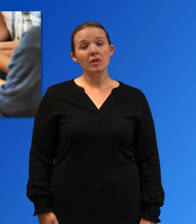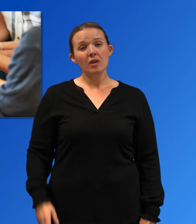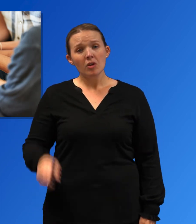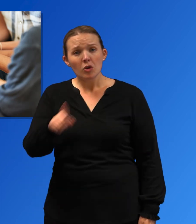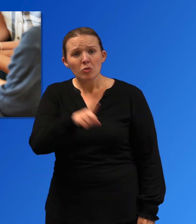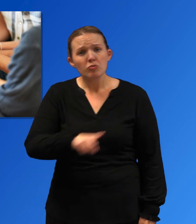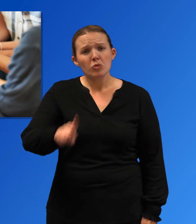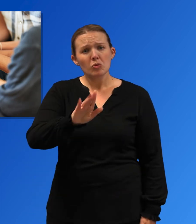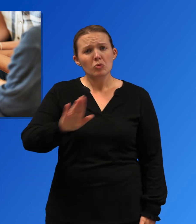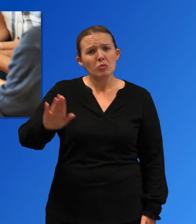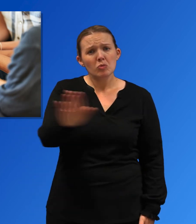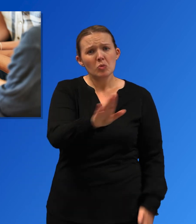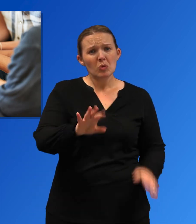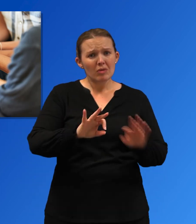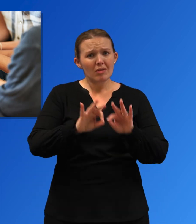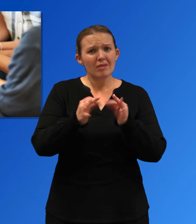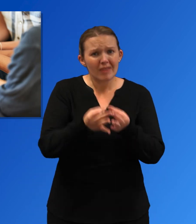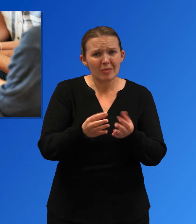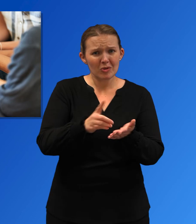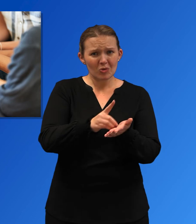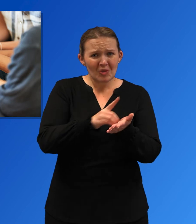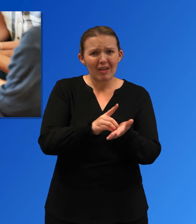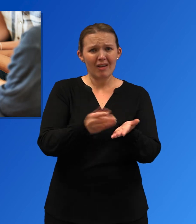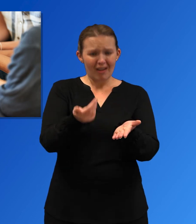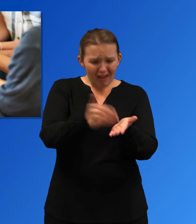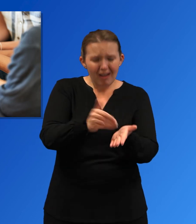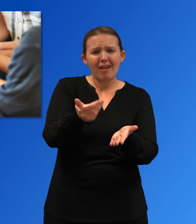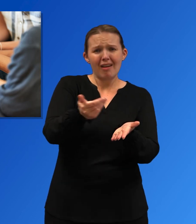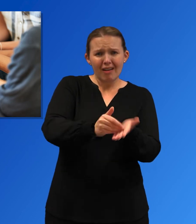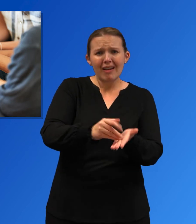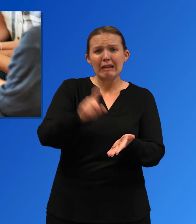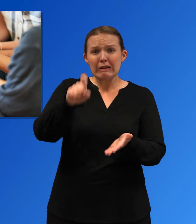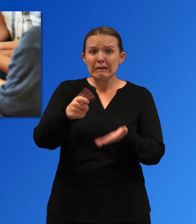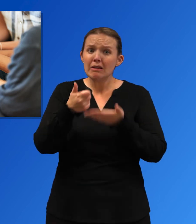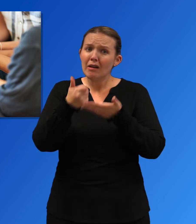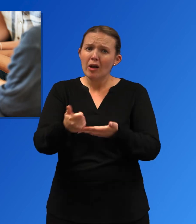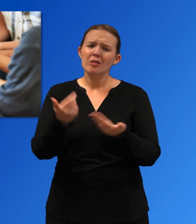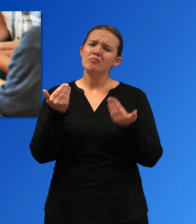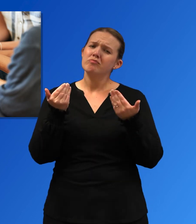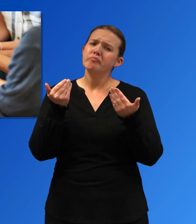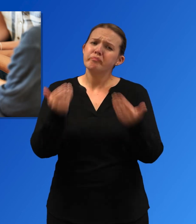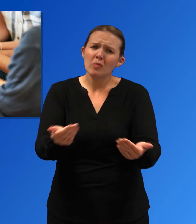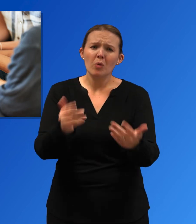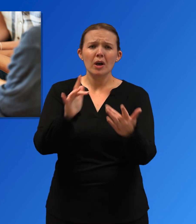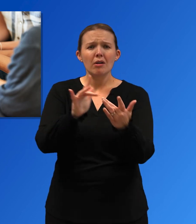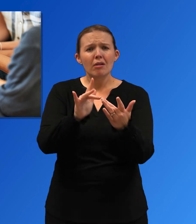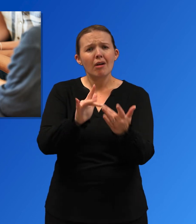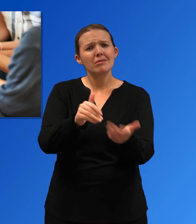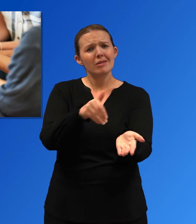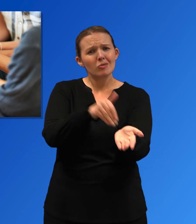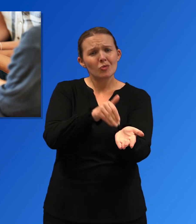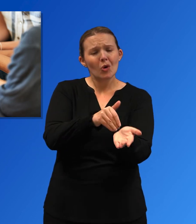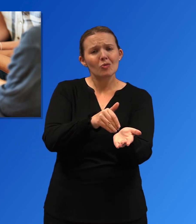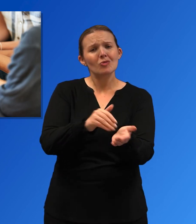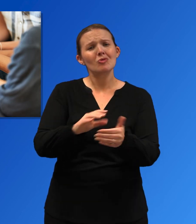doctor if you or a loved one needs help for substance use. Ask your doctor or